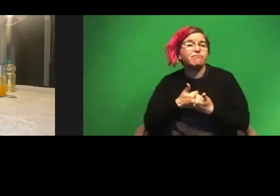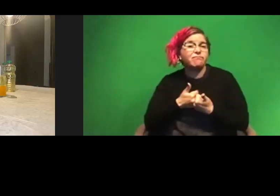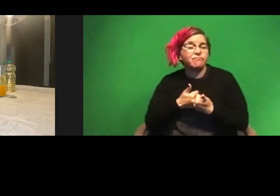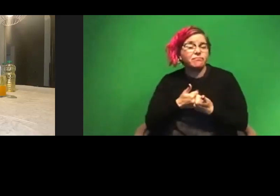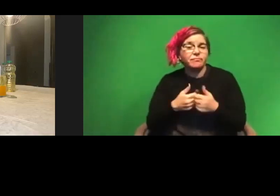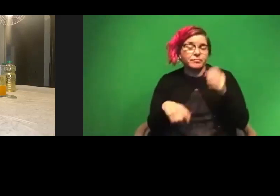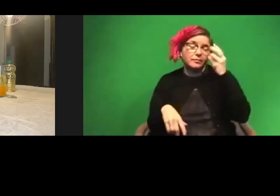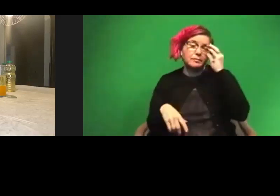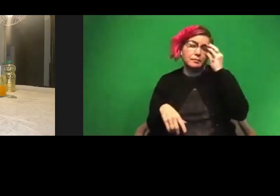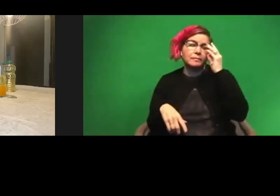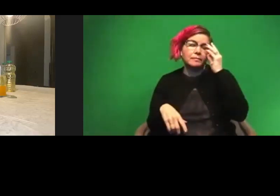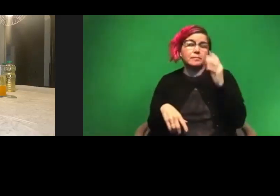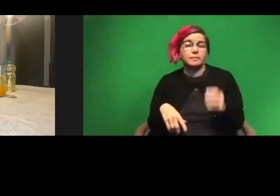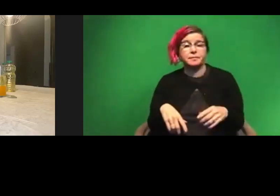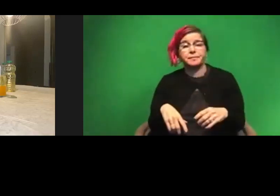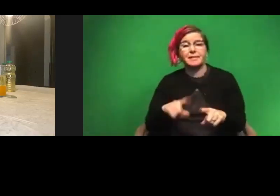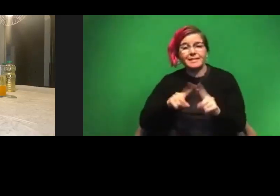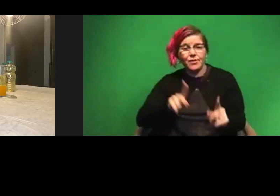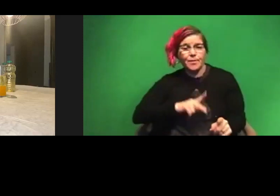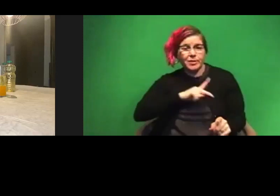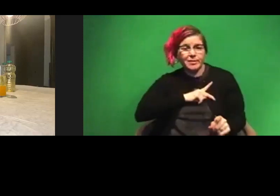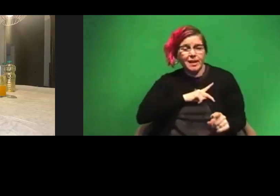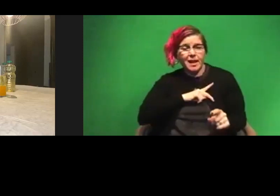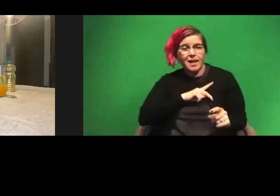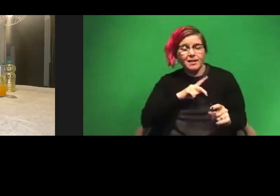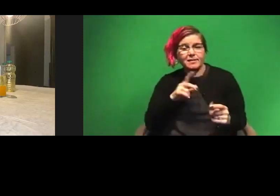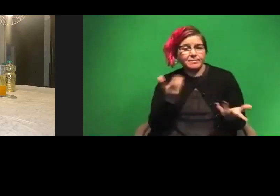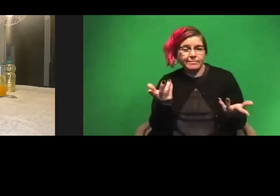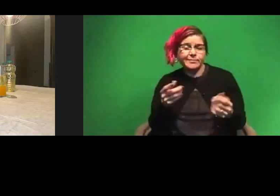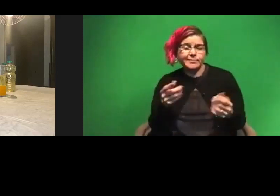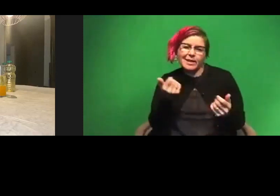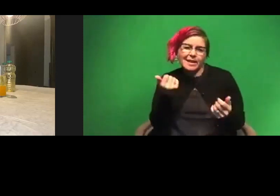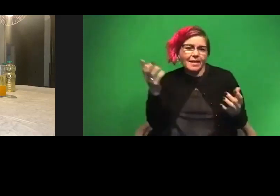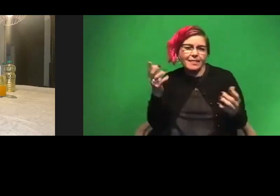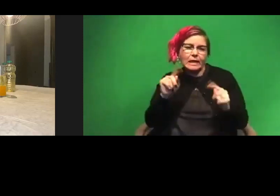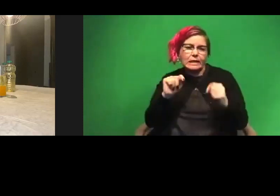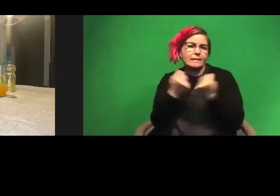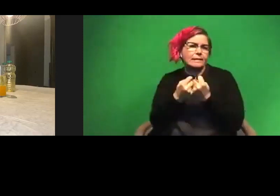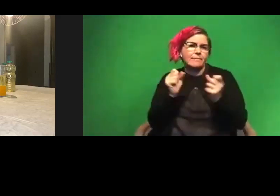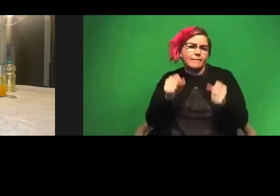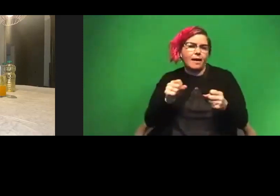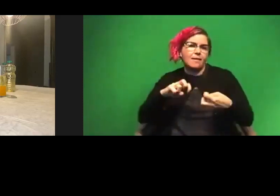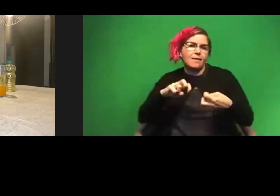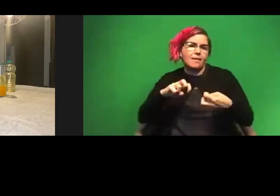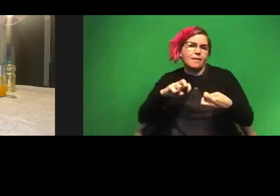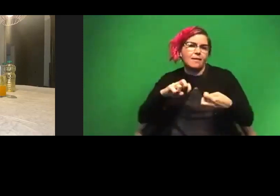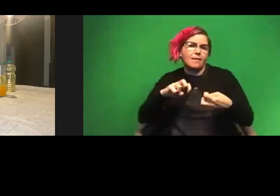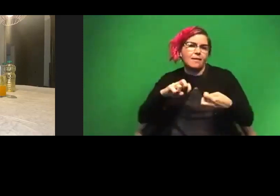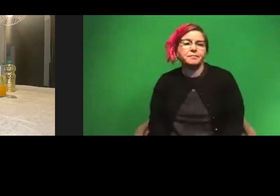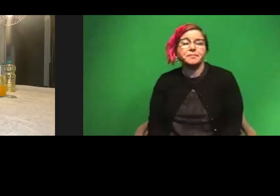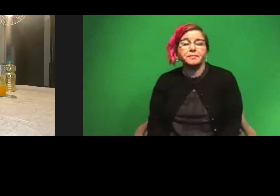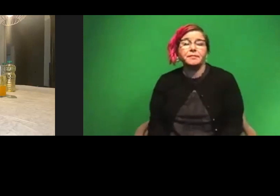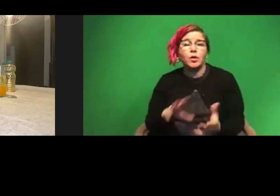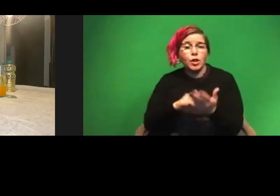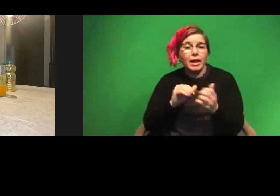Um, just different personalities, but as anything, right, being in a team could be difficult. So learning how to deal with